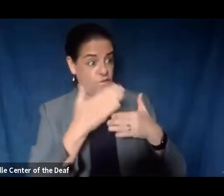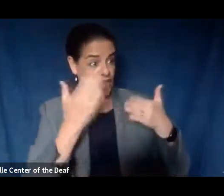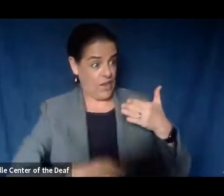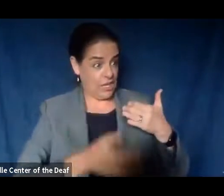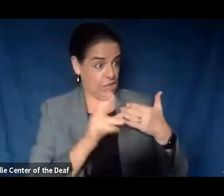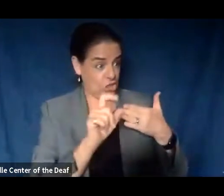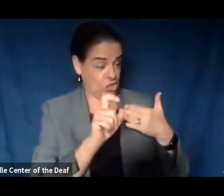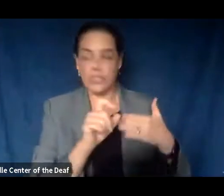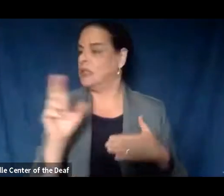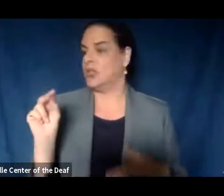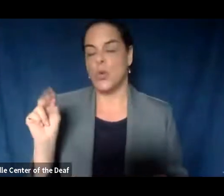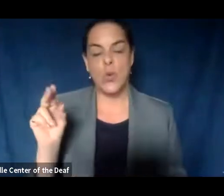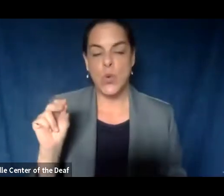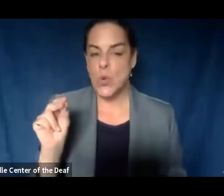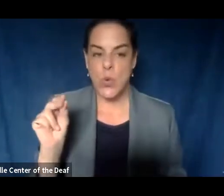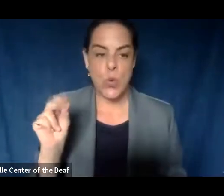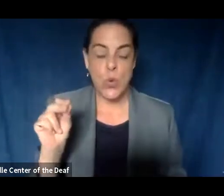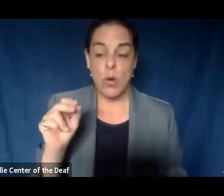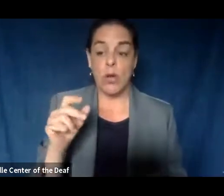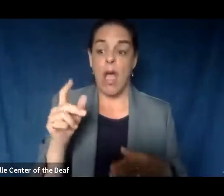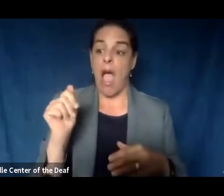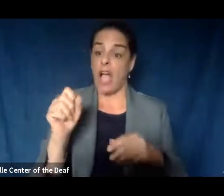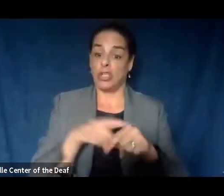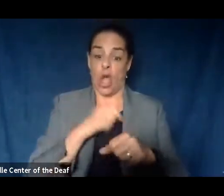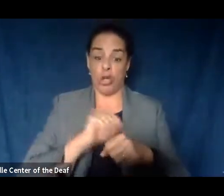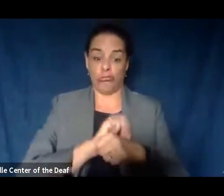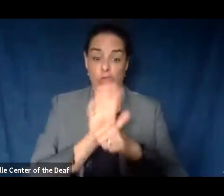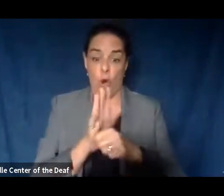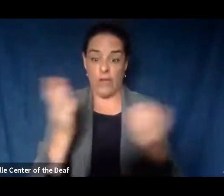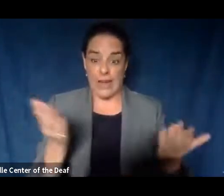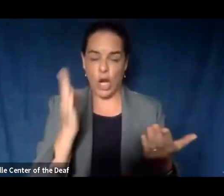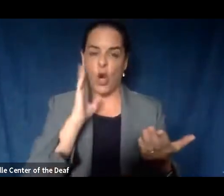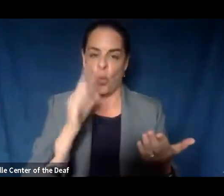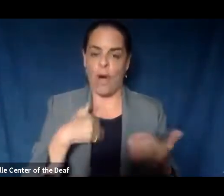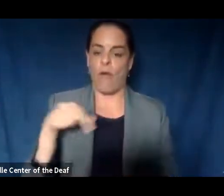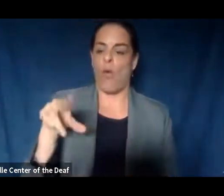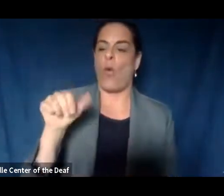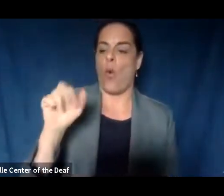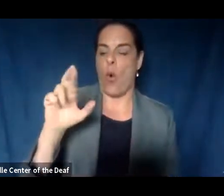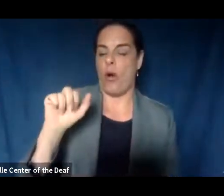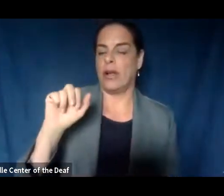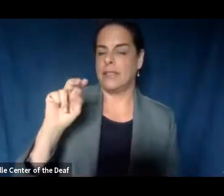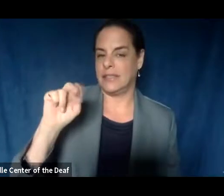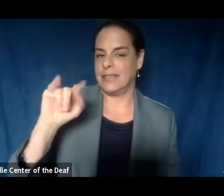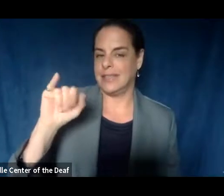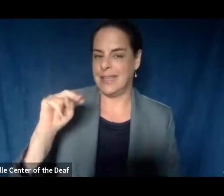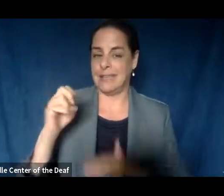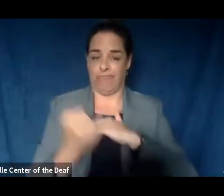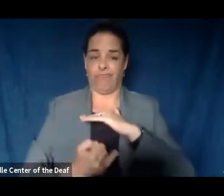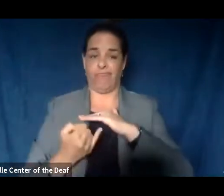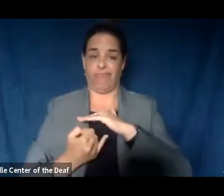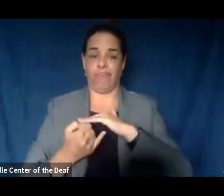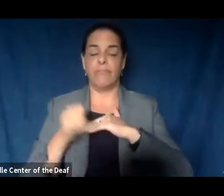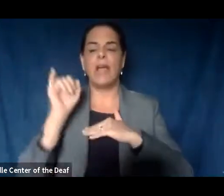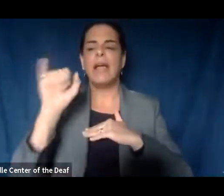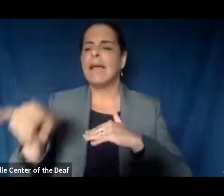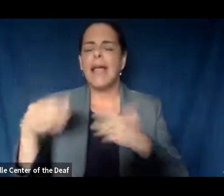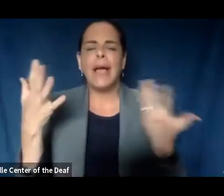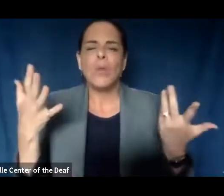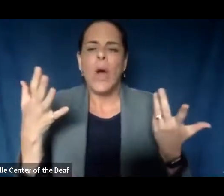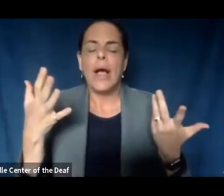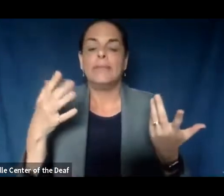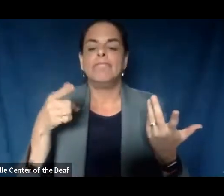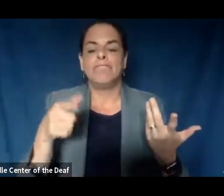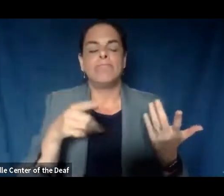as long as we have COVID-19. So quarantine is a tool that public health uses to take folks who've